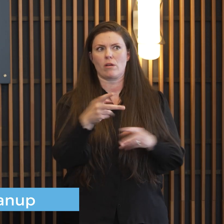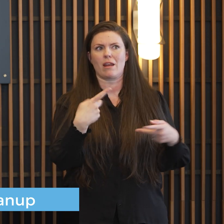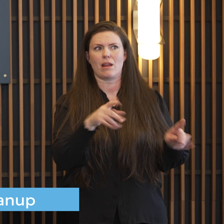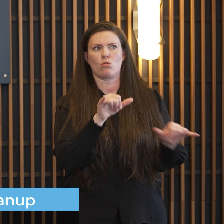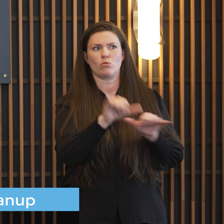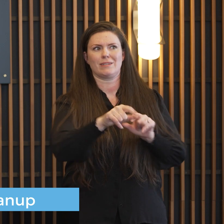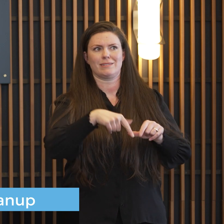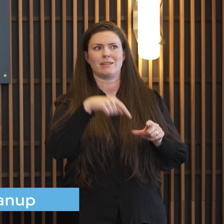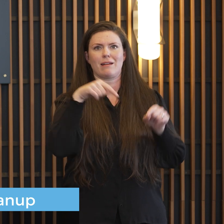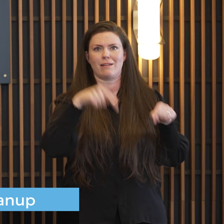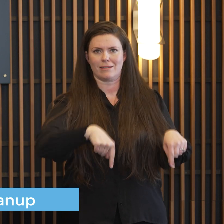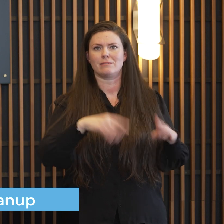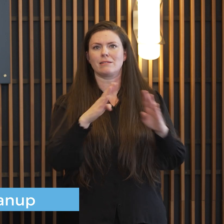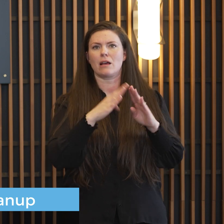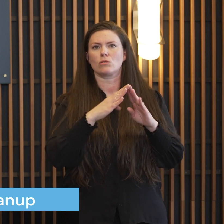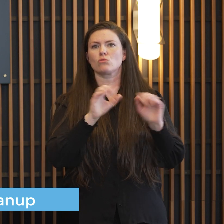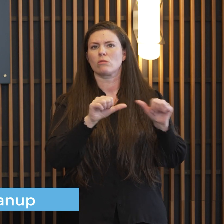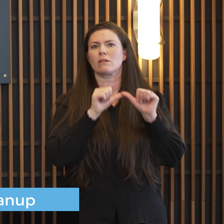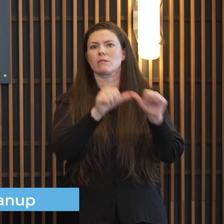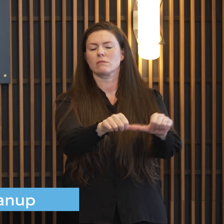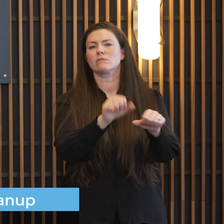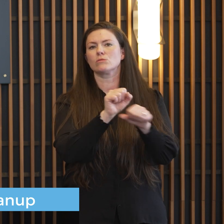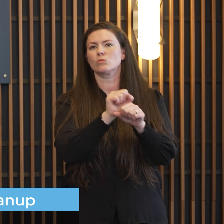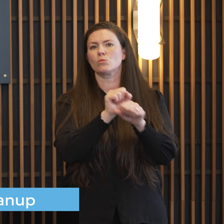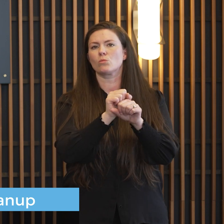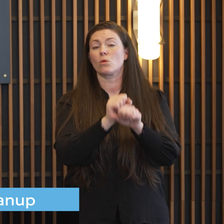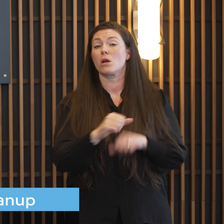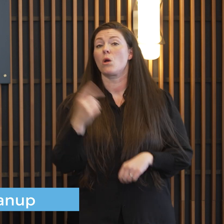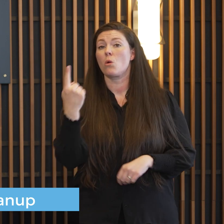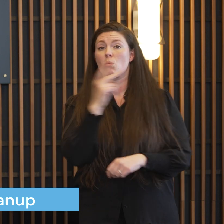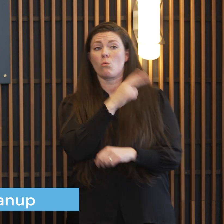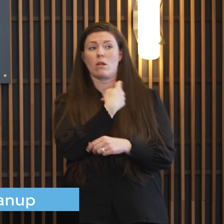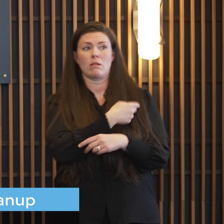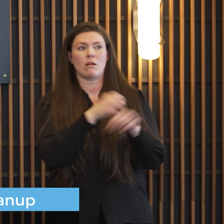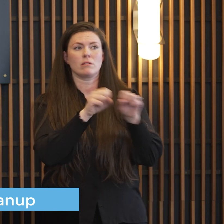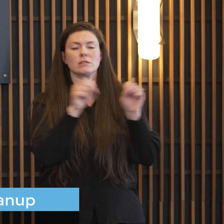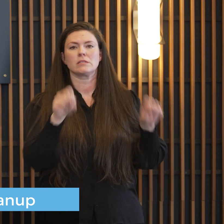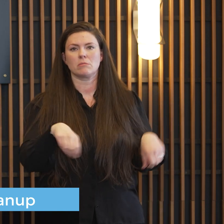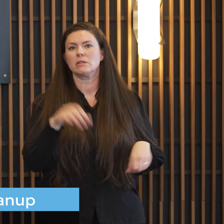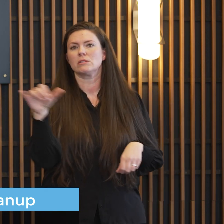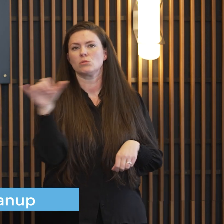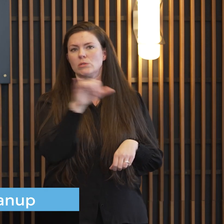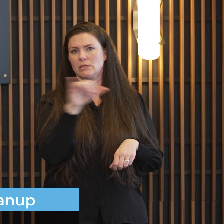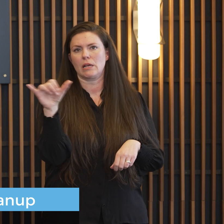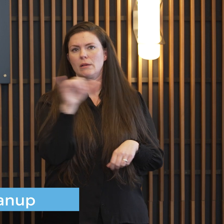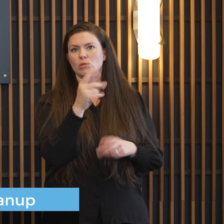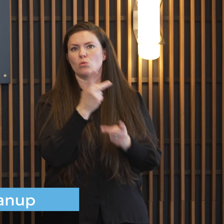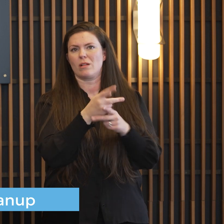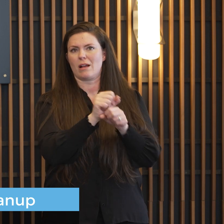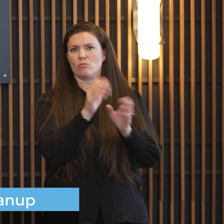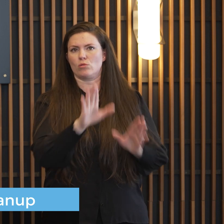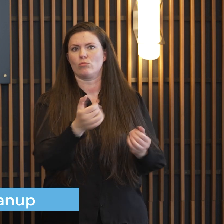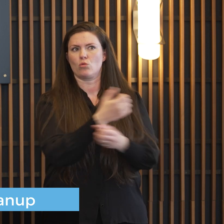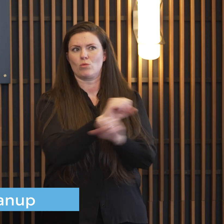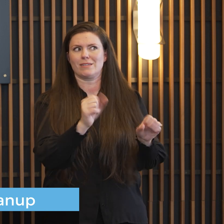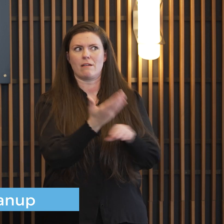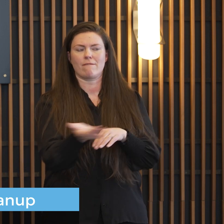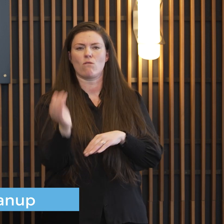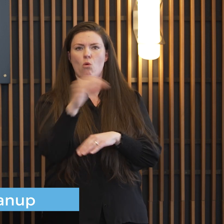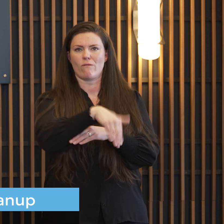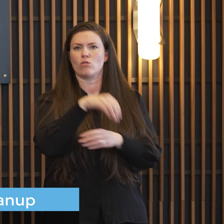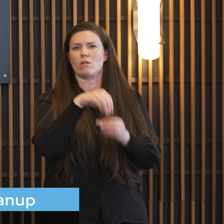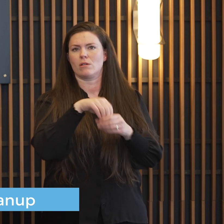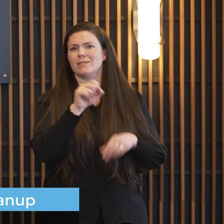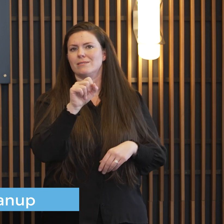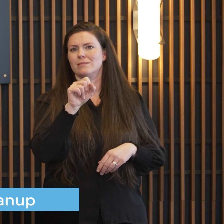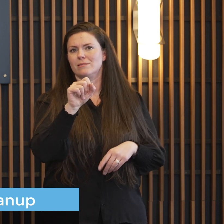work and do their essential work and i know at least one of our hospital systems did the same with their employees i would just